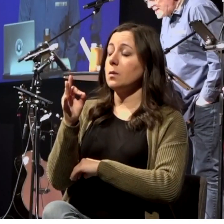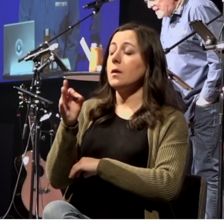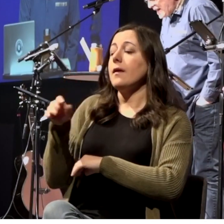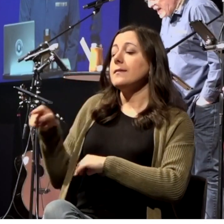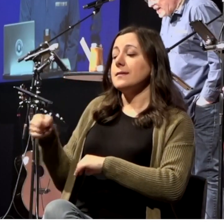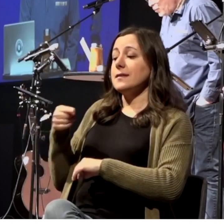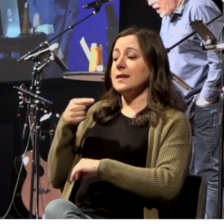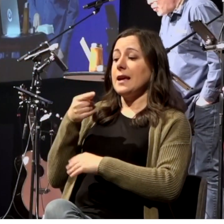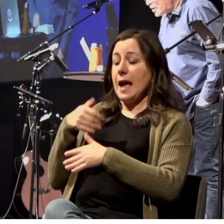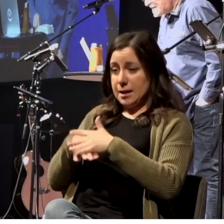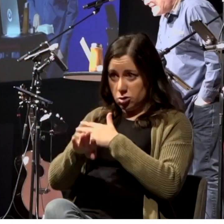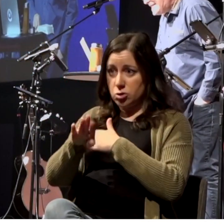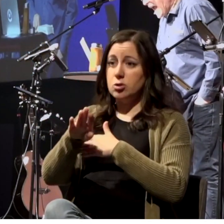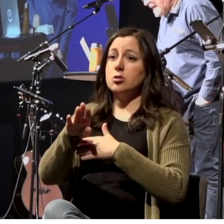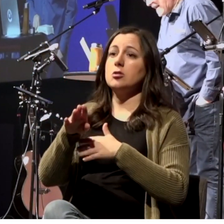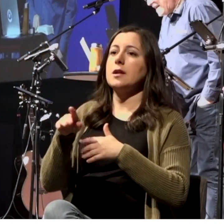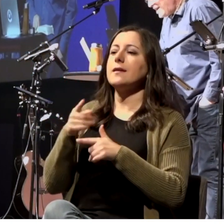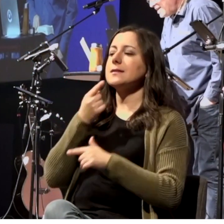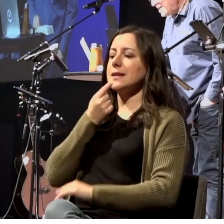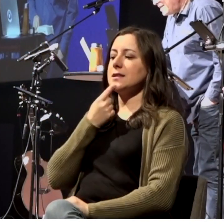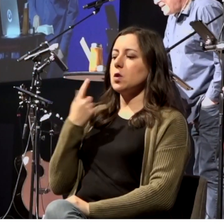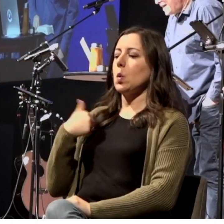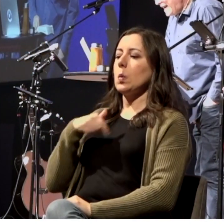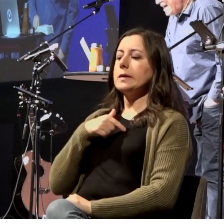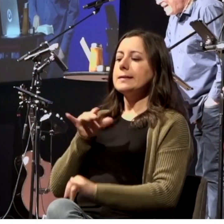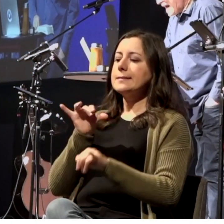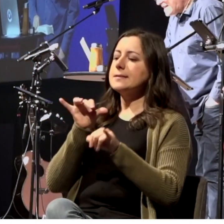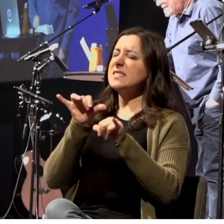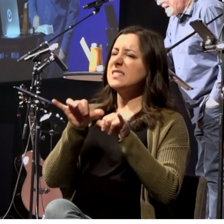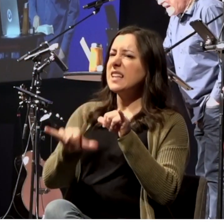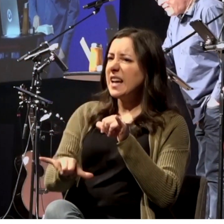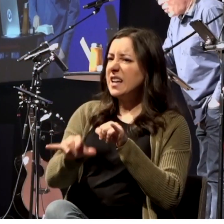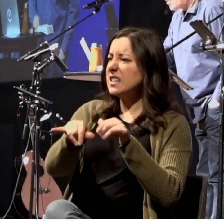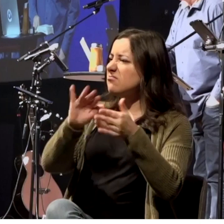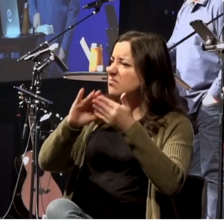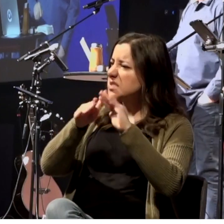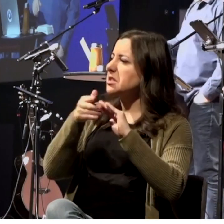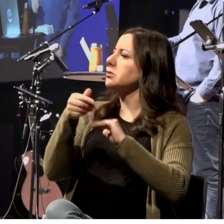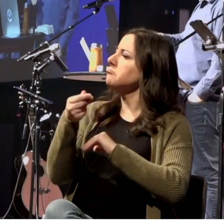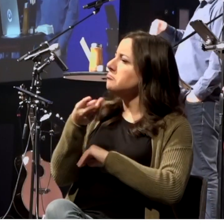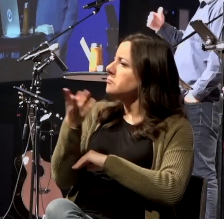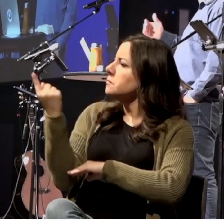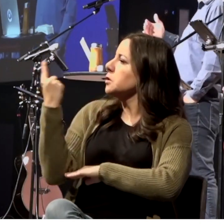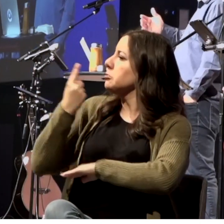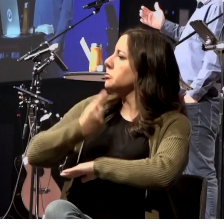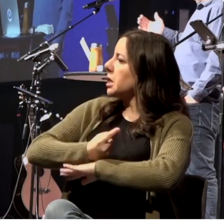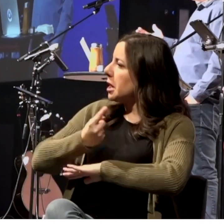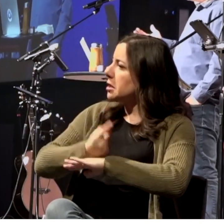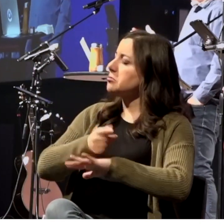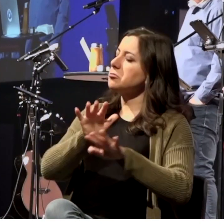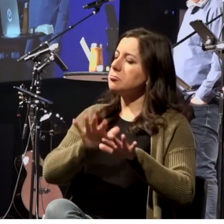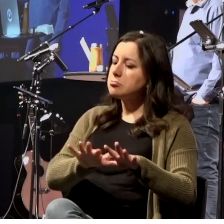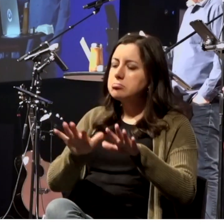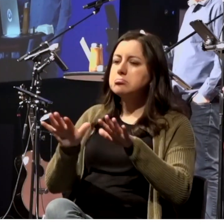get to Sydney, and we were staying in that city for some days. It seems to suggest